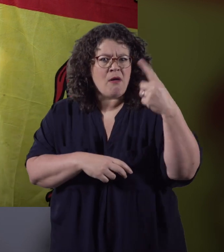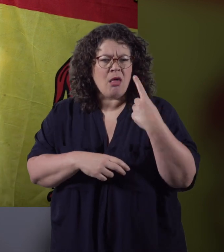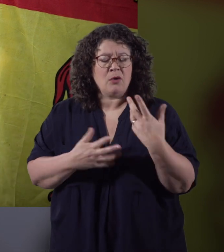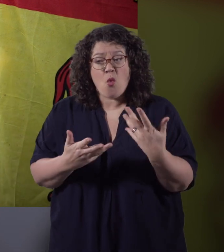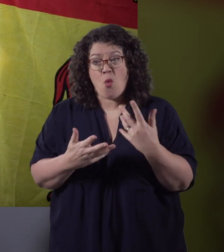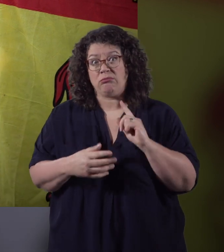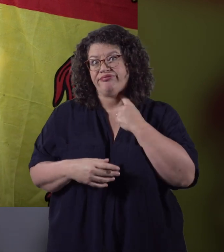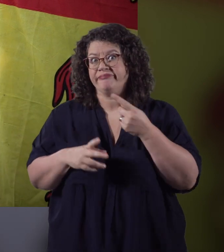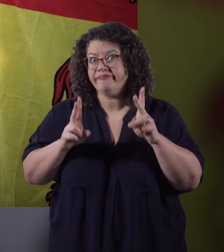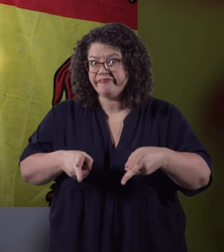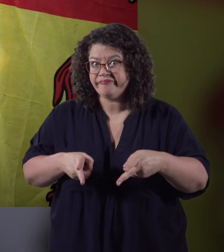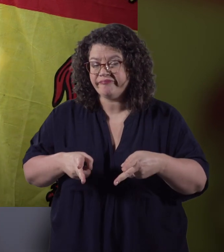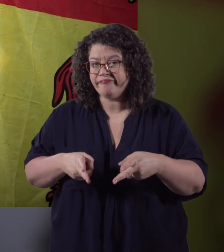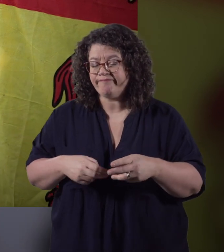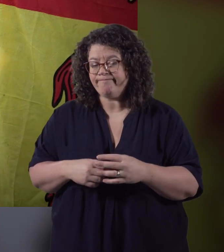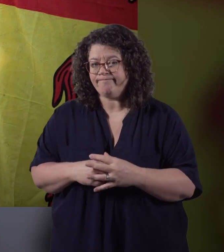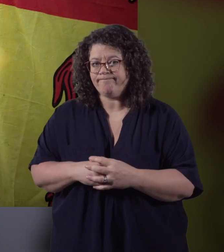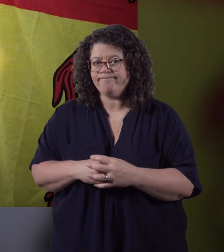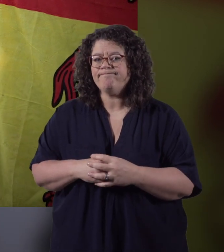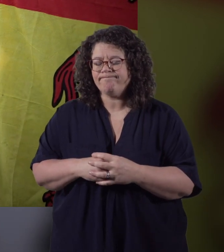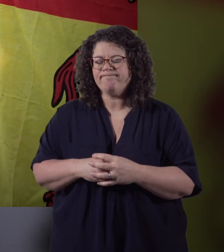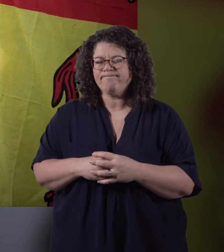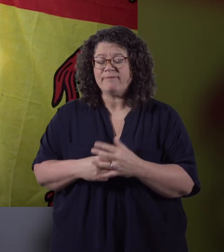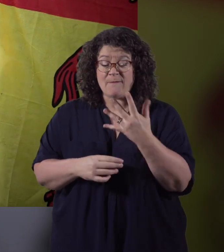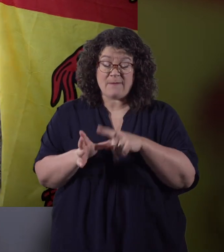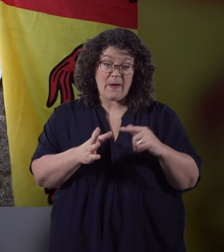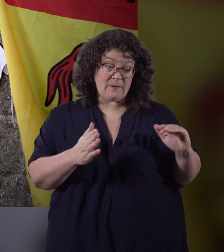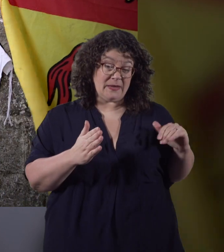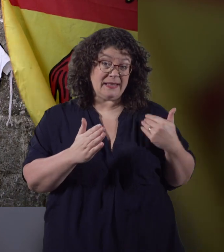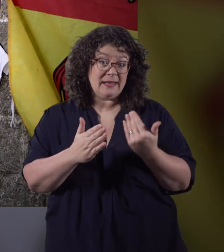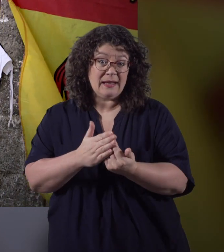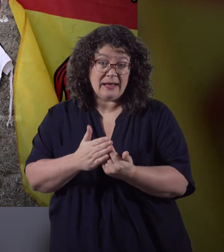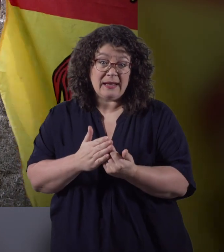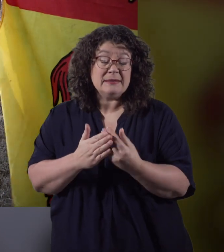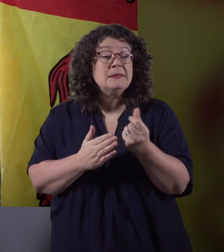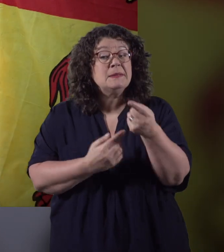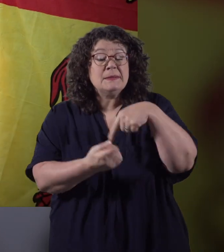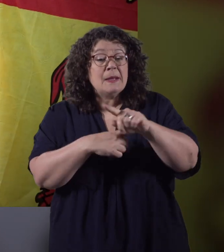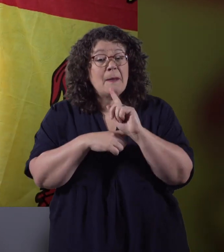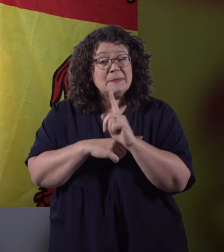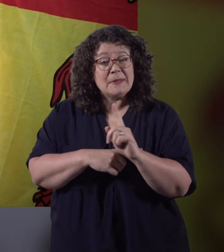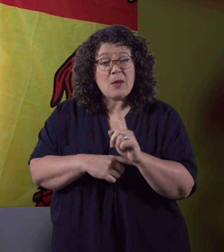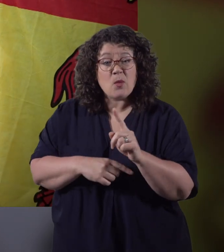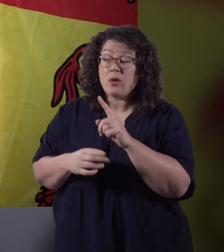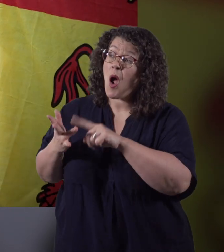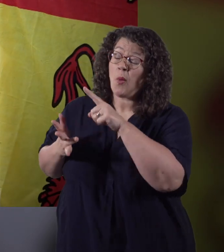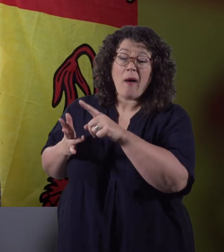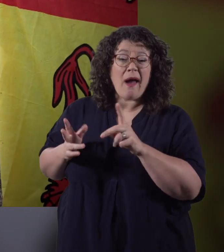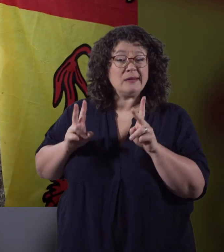even more gruesome fate. For it is now five years, some would say, since Owain